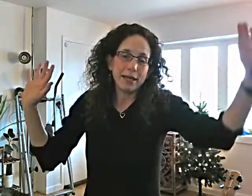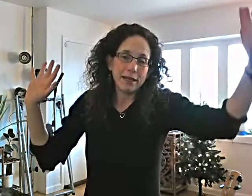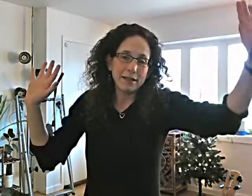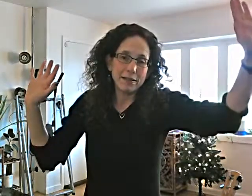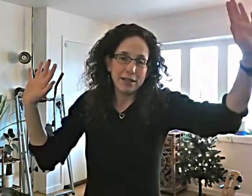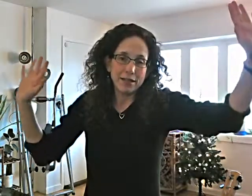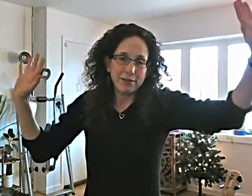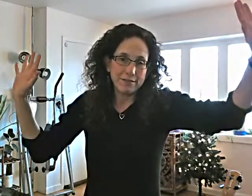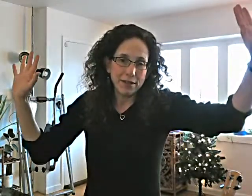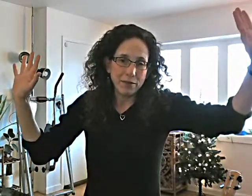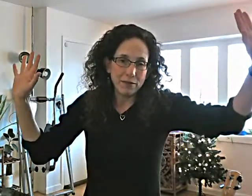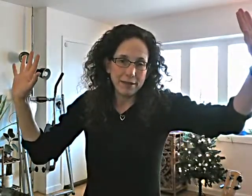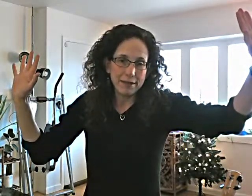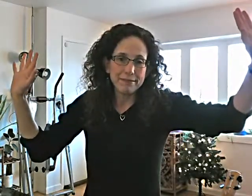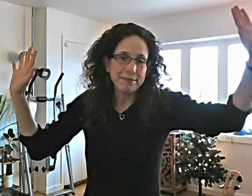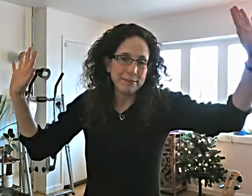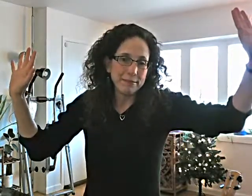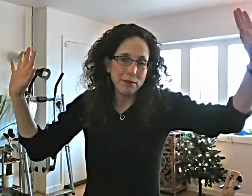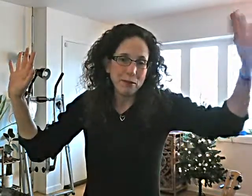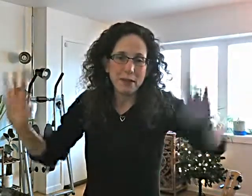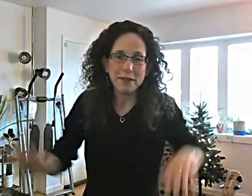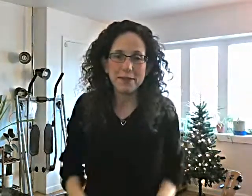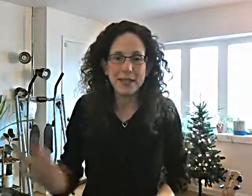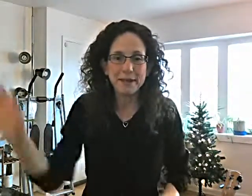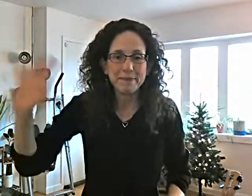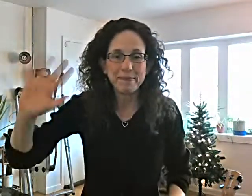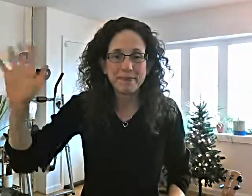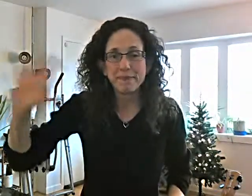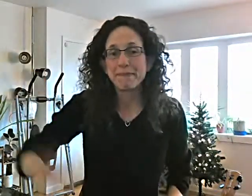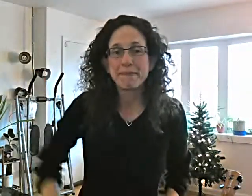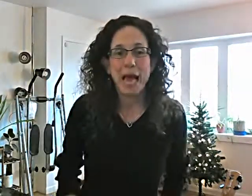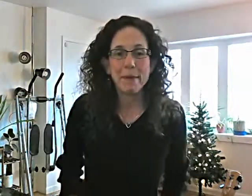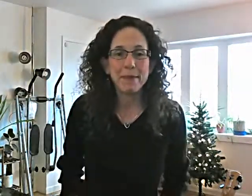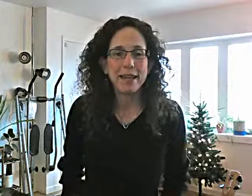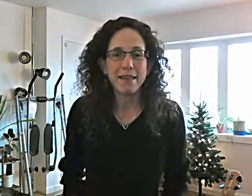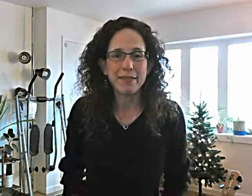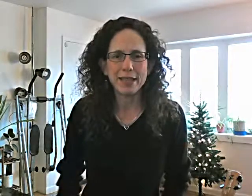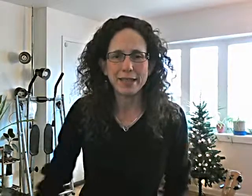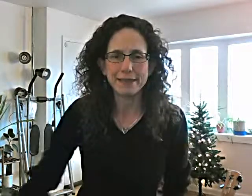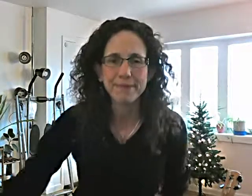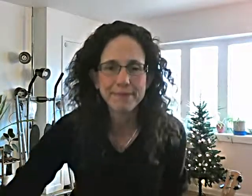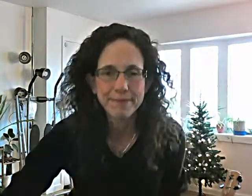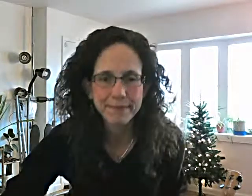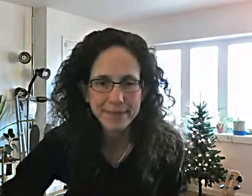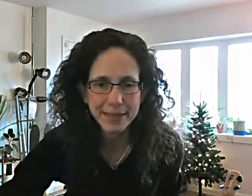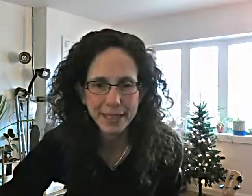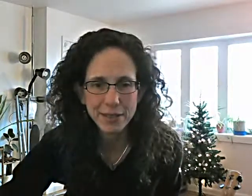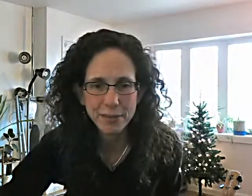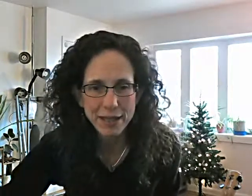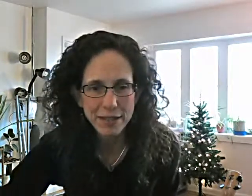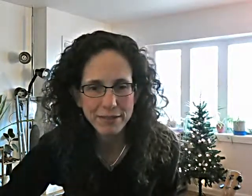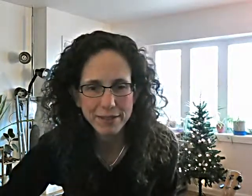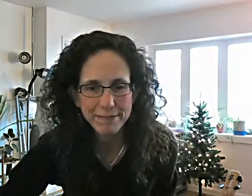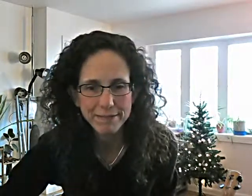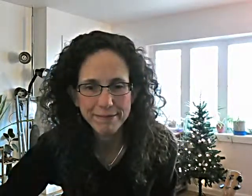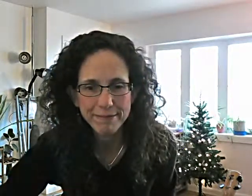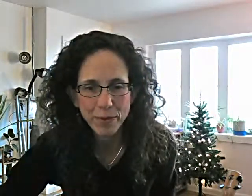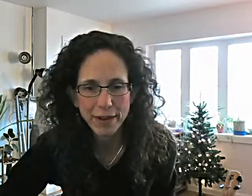make another video, hopefully before the end of today. Happy everything Easter, Passover, whatever